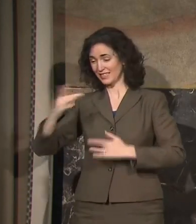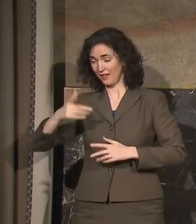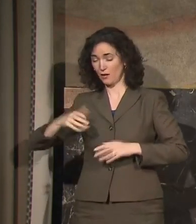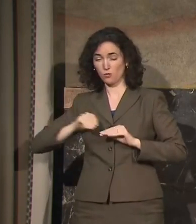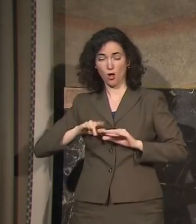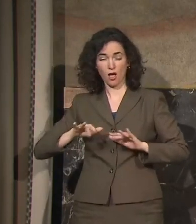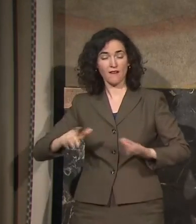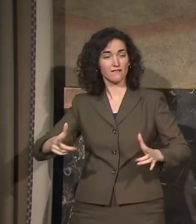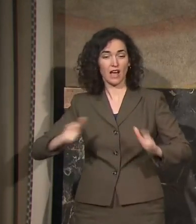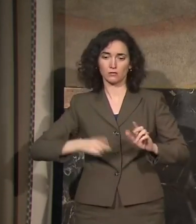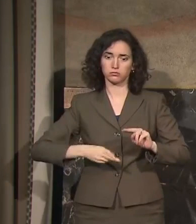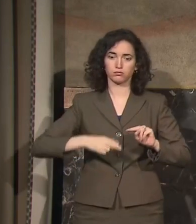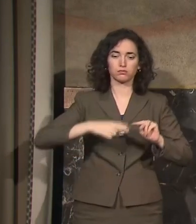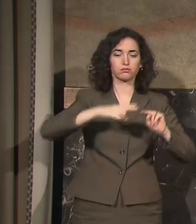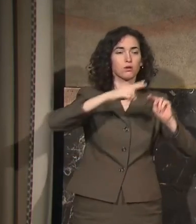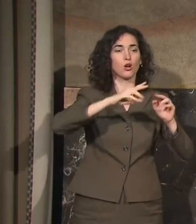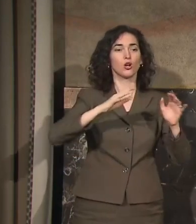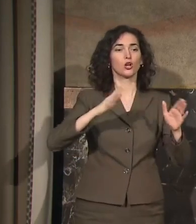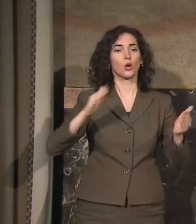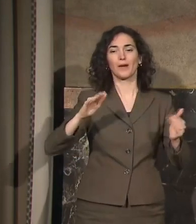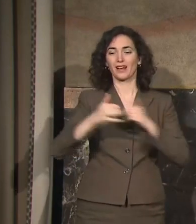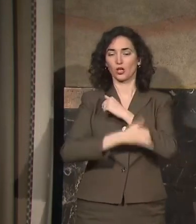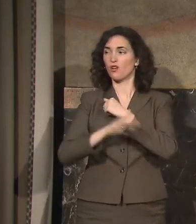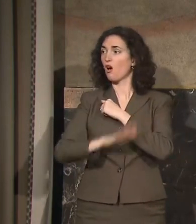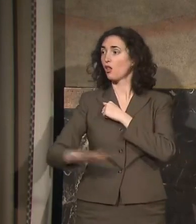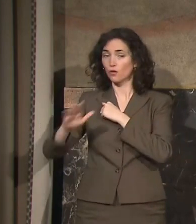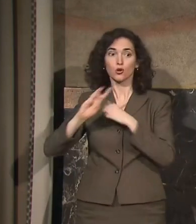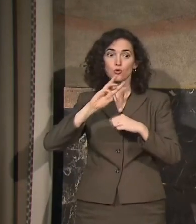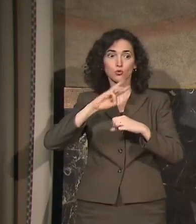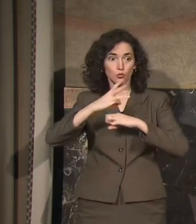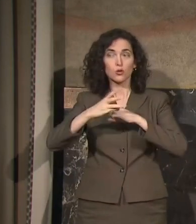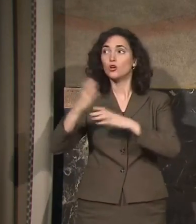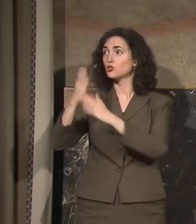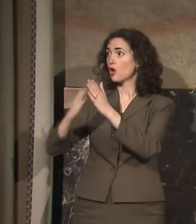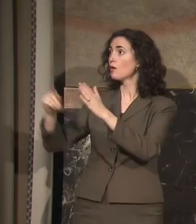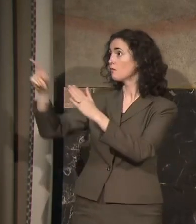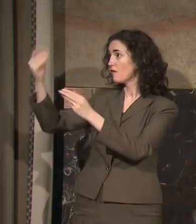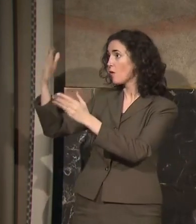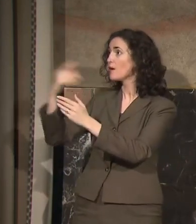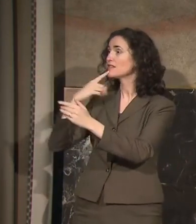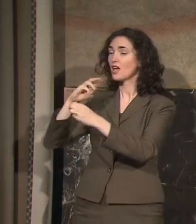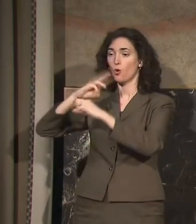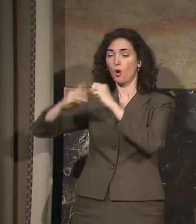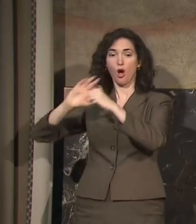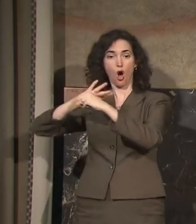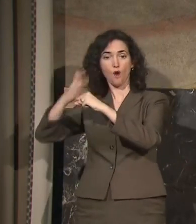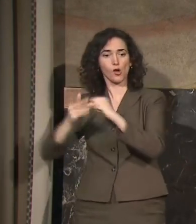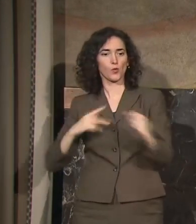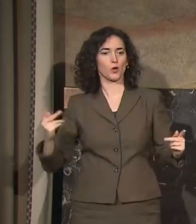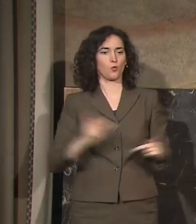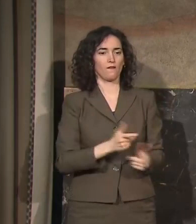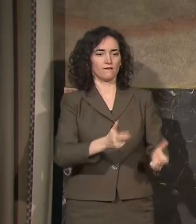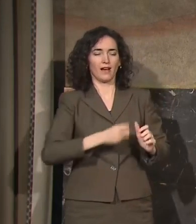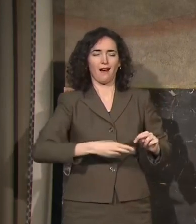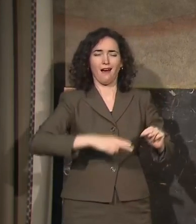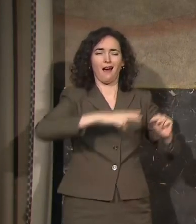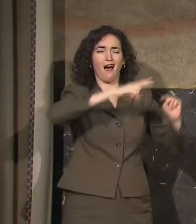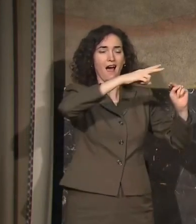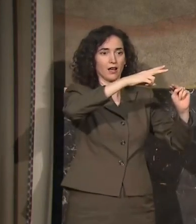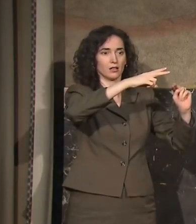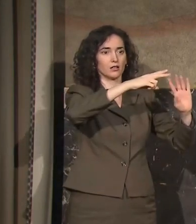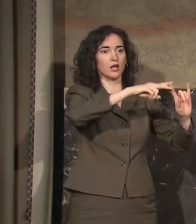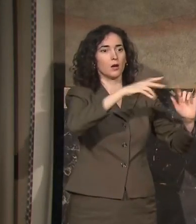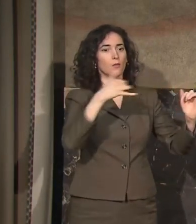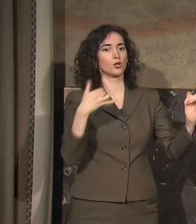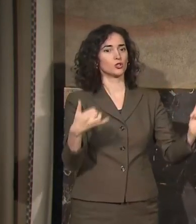cases anywhere in the country and I think anywhere in the world, according to the data that we were seeing. And yet today, here we